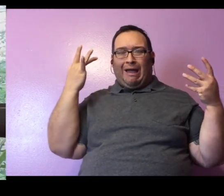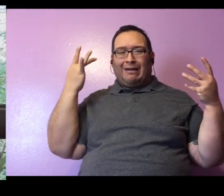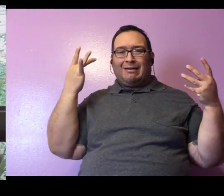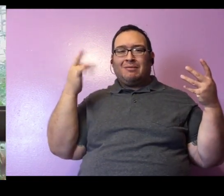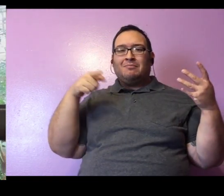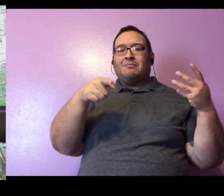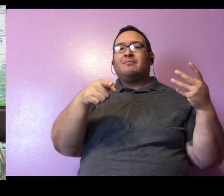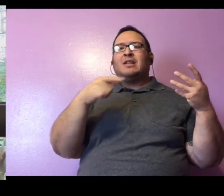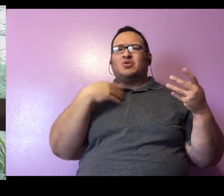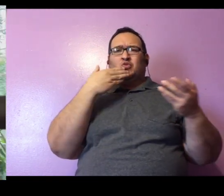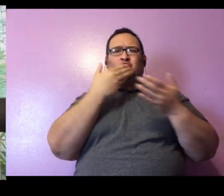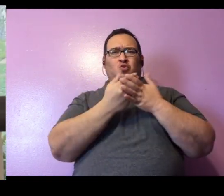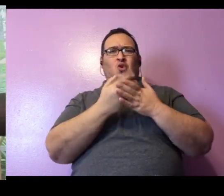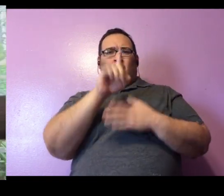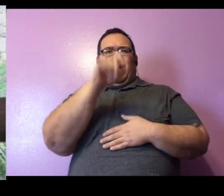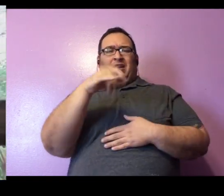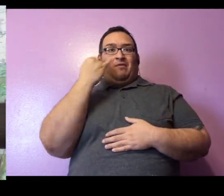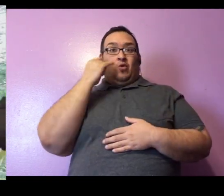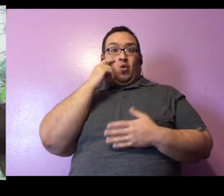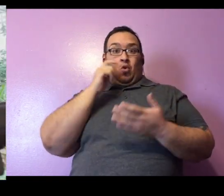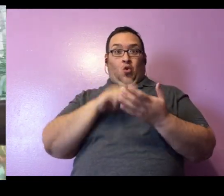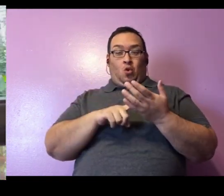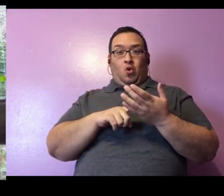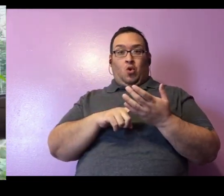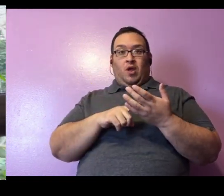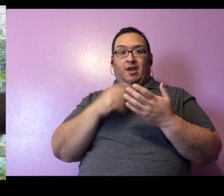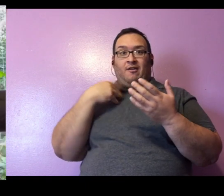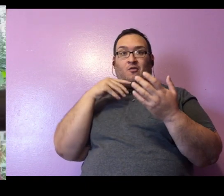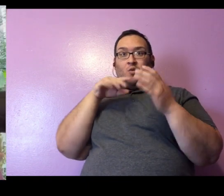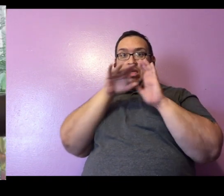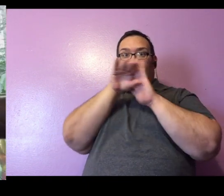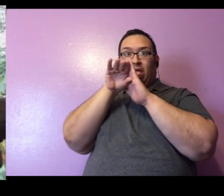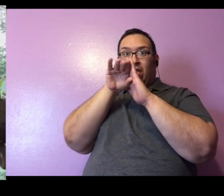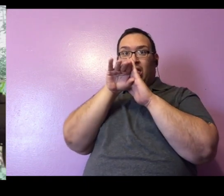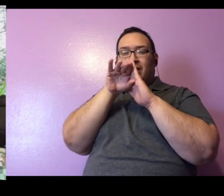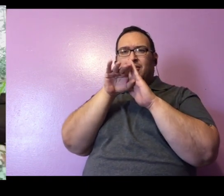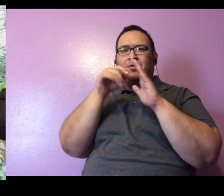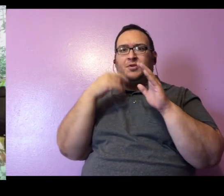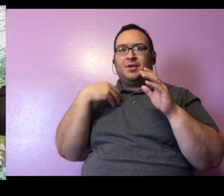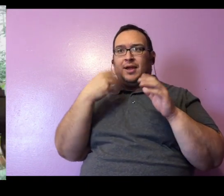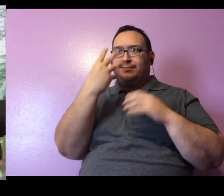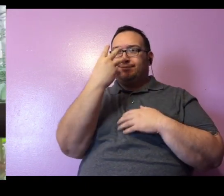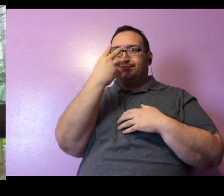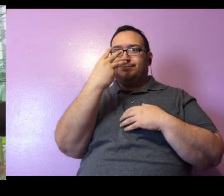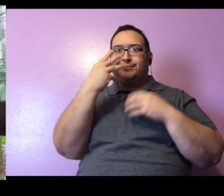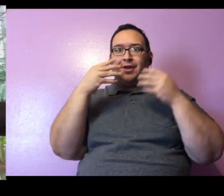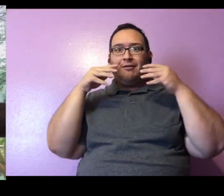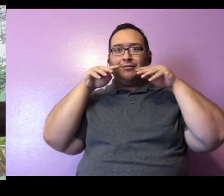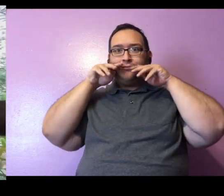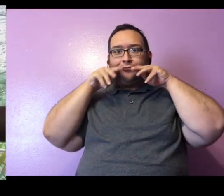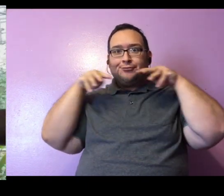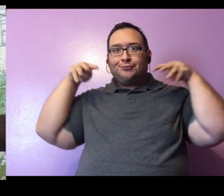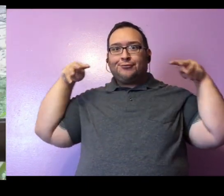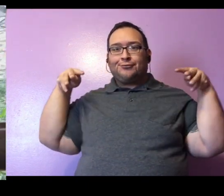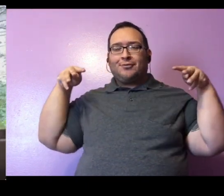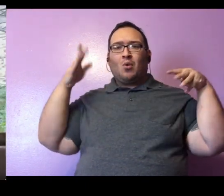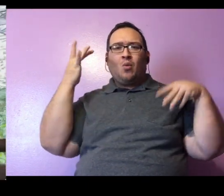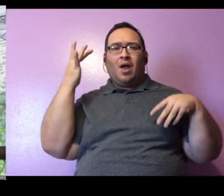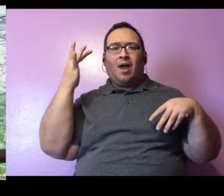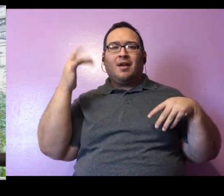that's an excellent question because if you guys have noticed as we've been up close with Lucille, she does have some crazy long whiskers. And that is because these guys are